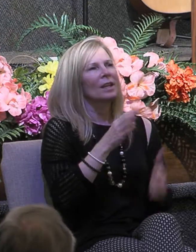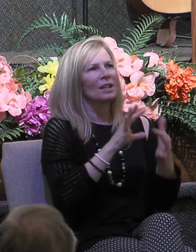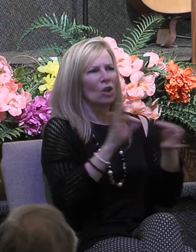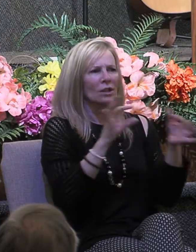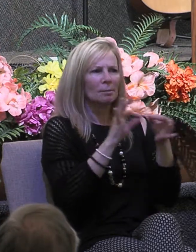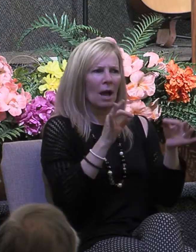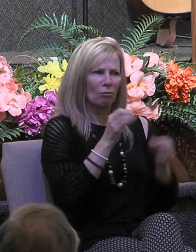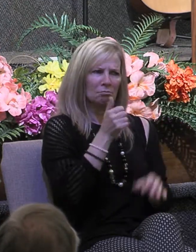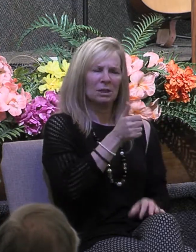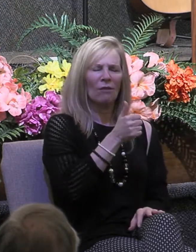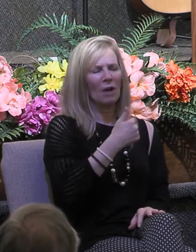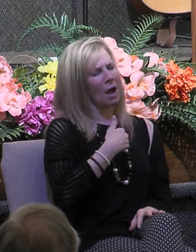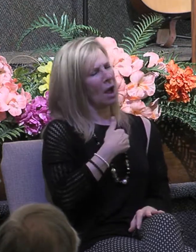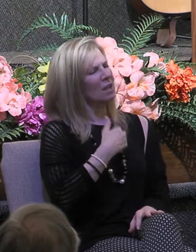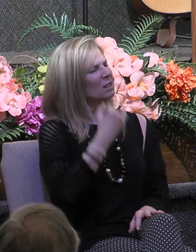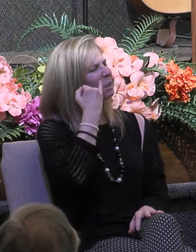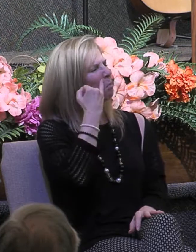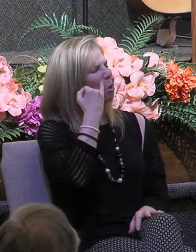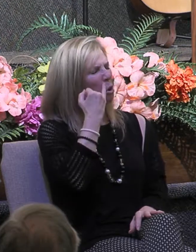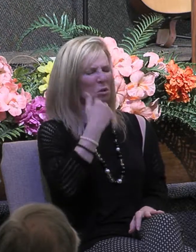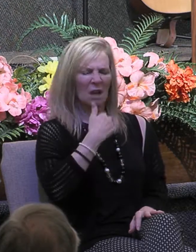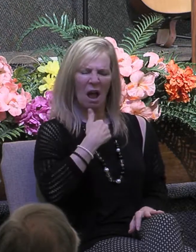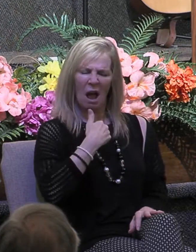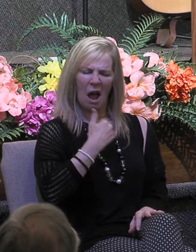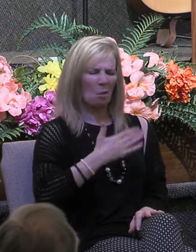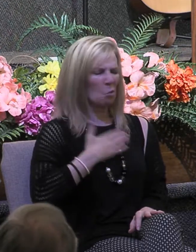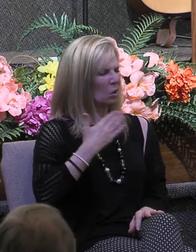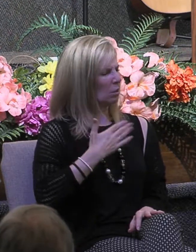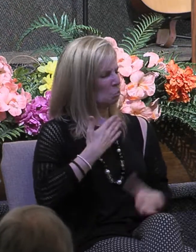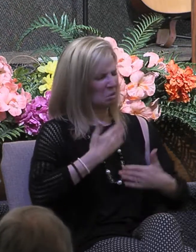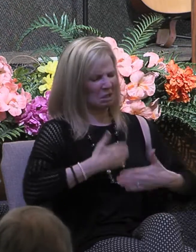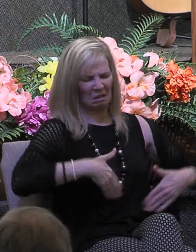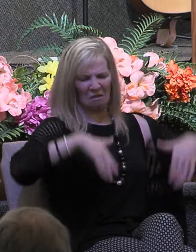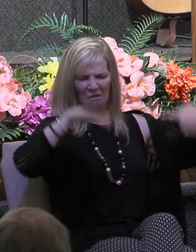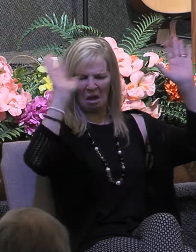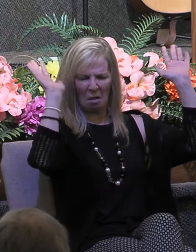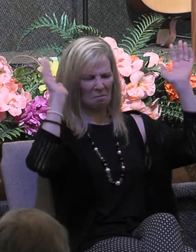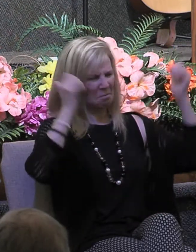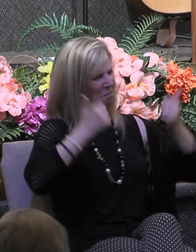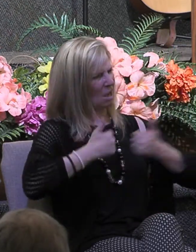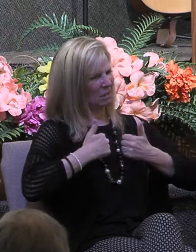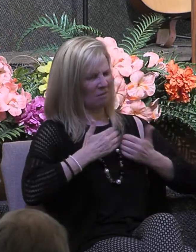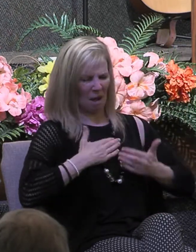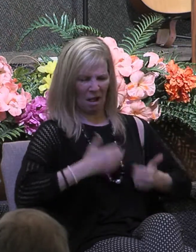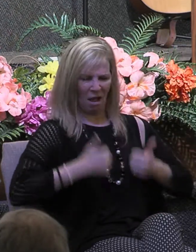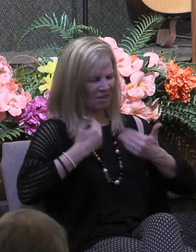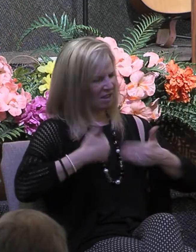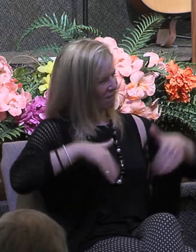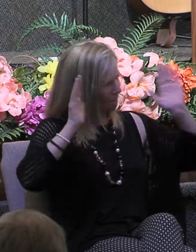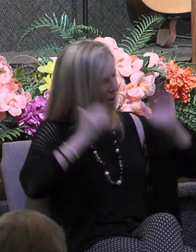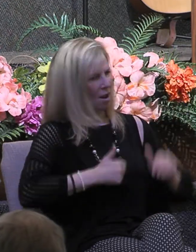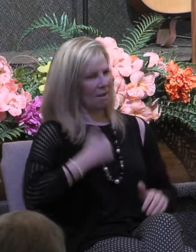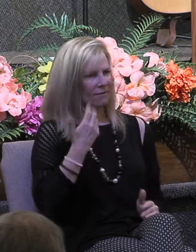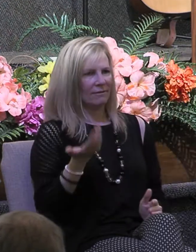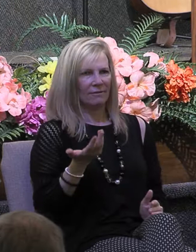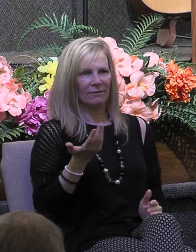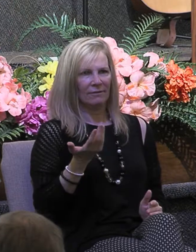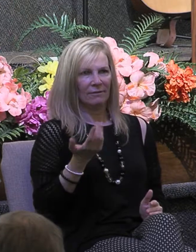of himself making the ultimate supreme sacrifice of his life notice he says and if I